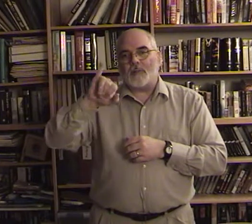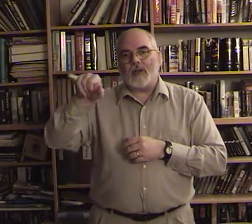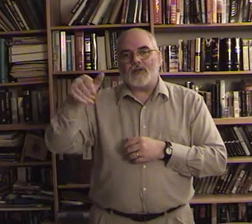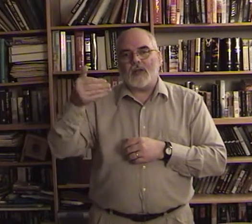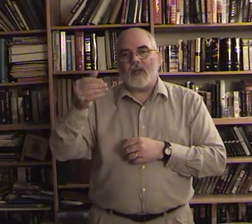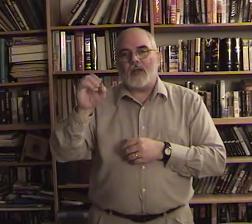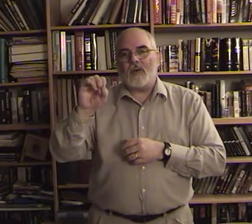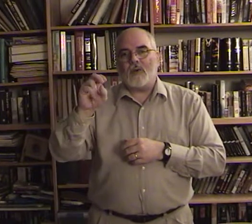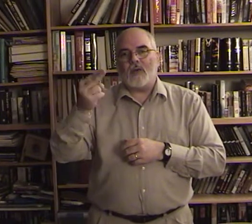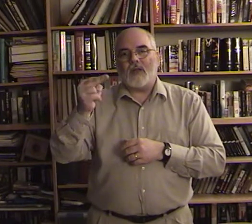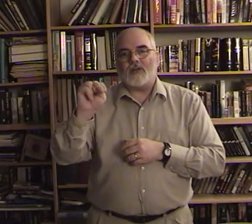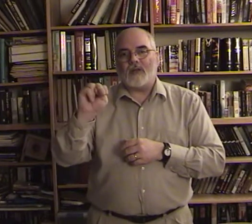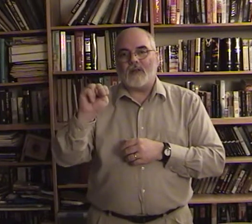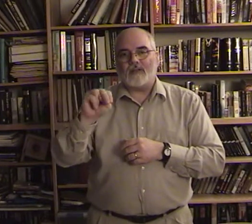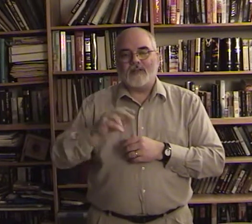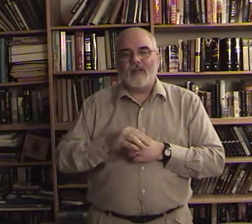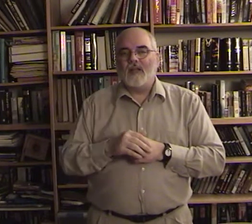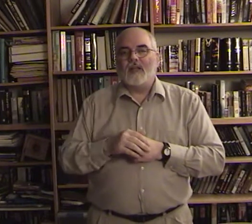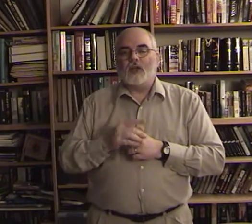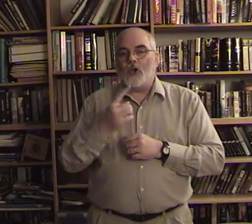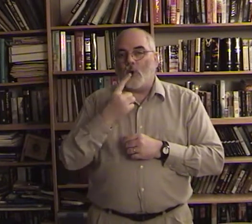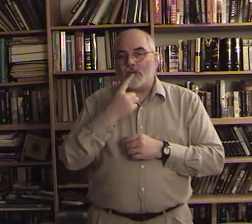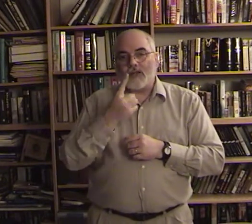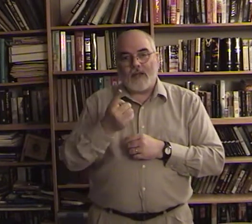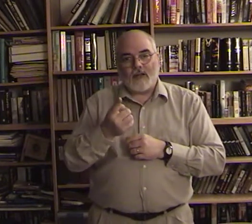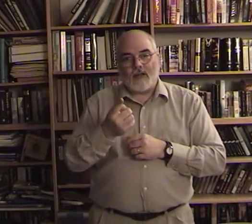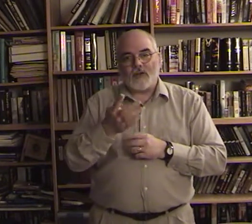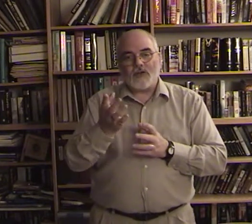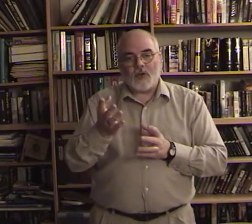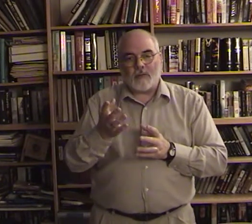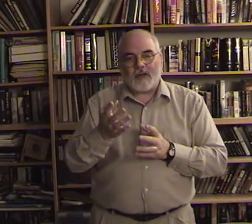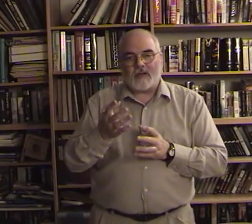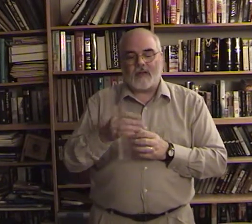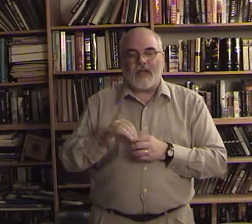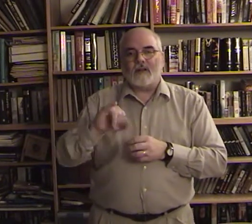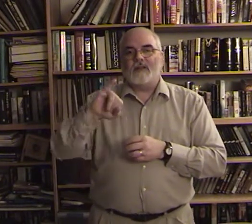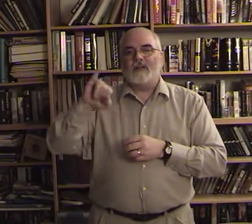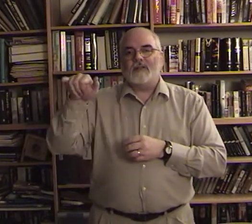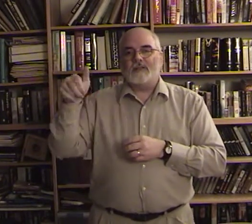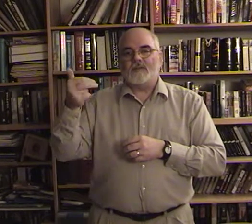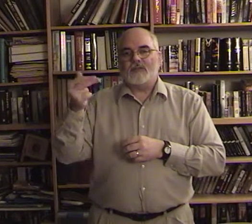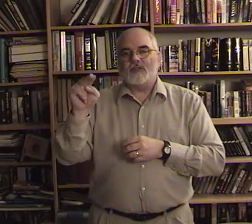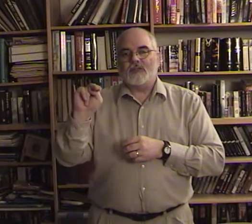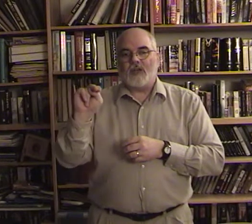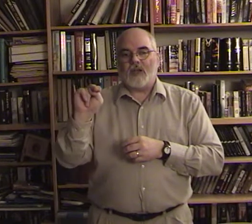spell it j-o-h-n don't say the letters you know better than that john